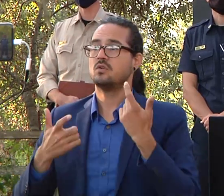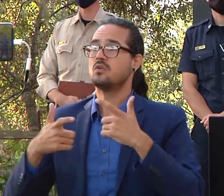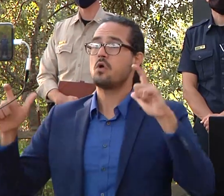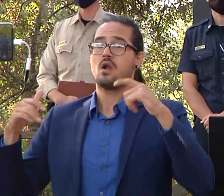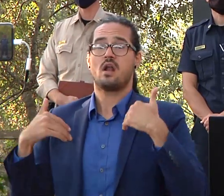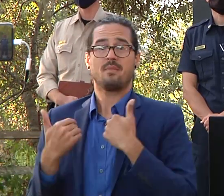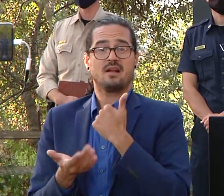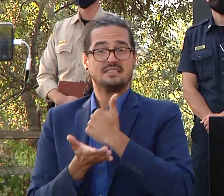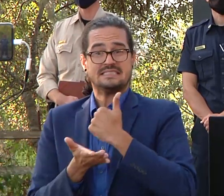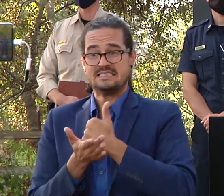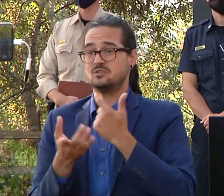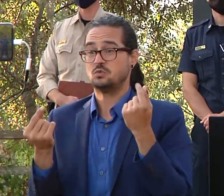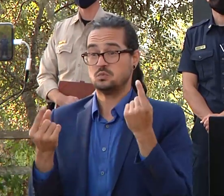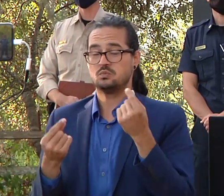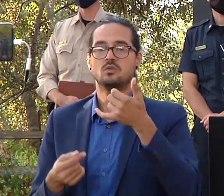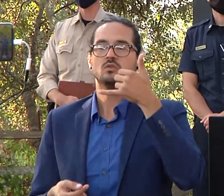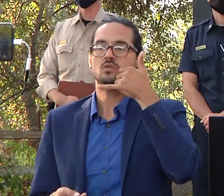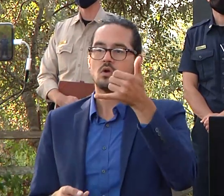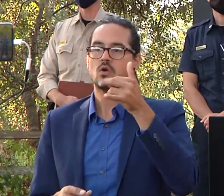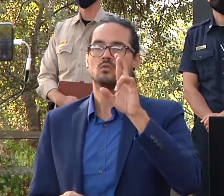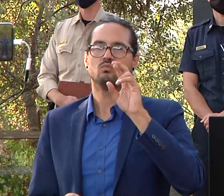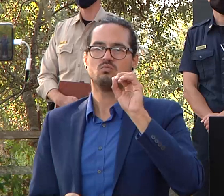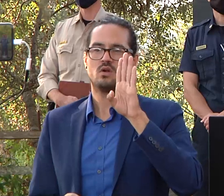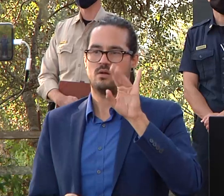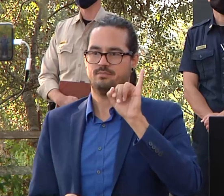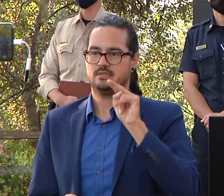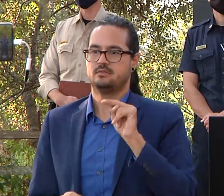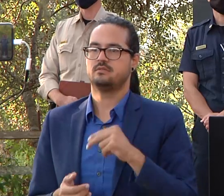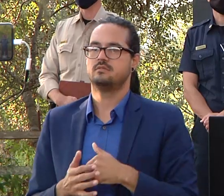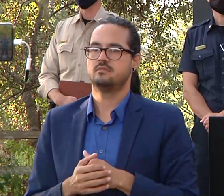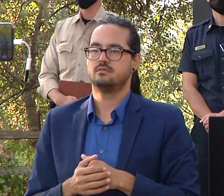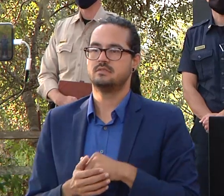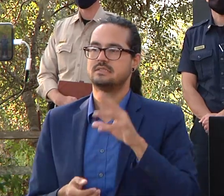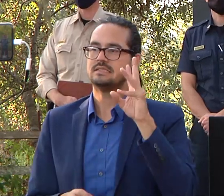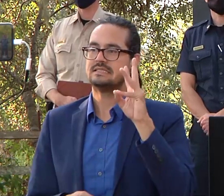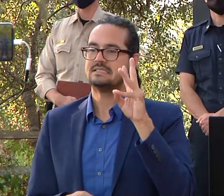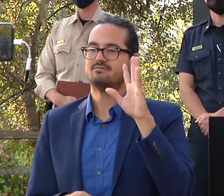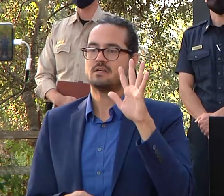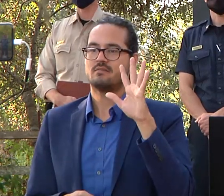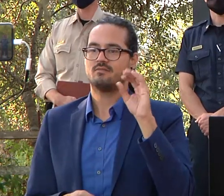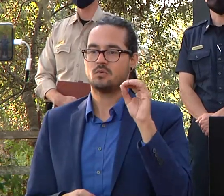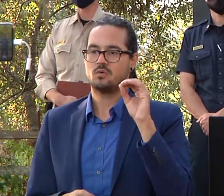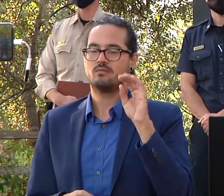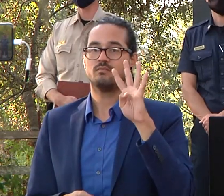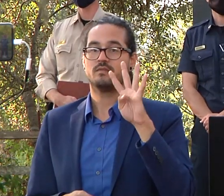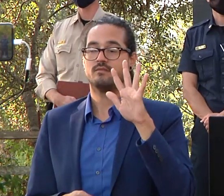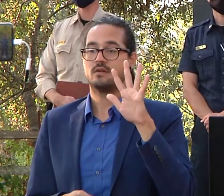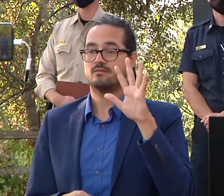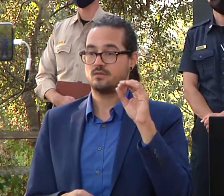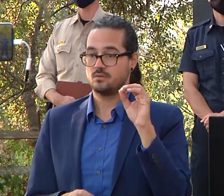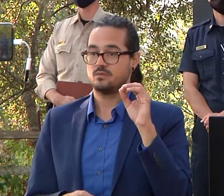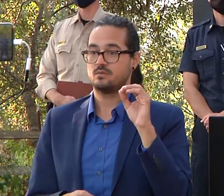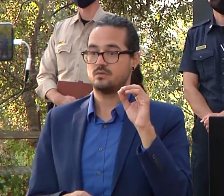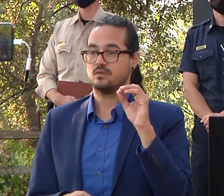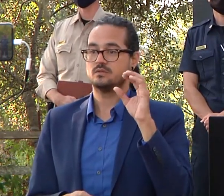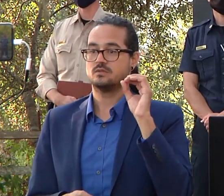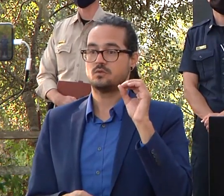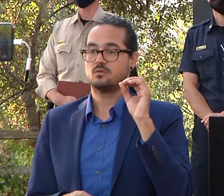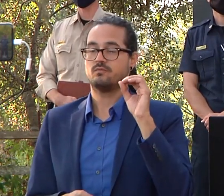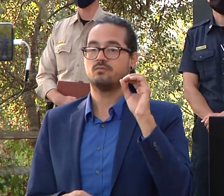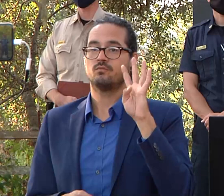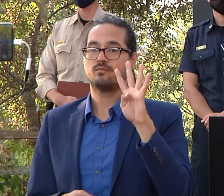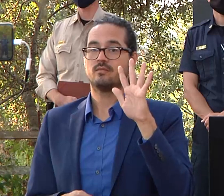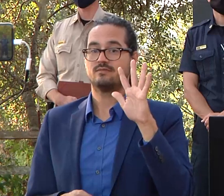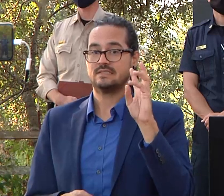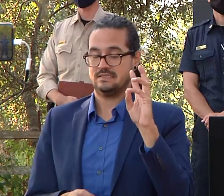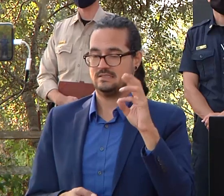her phone number is 650-450-0516 and again we are extremely pleased to